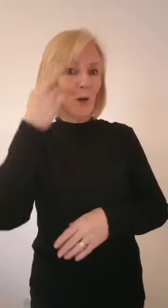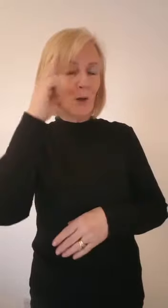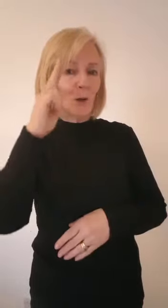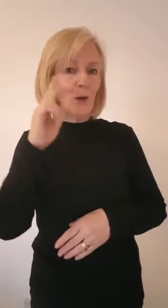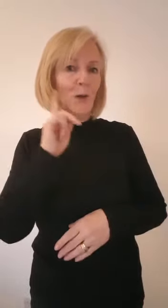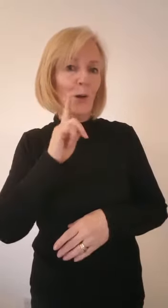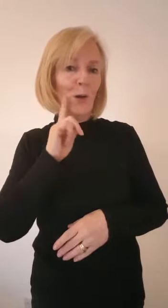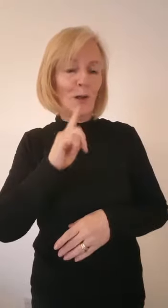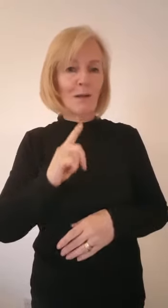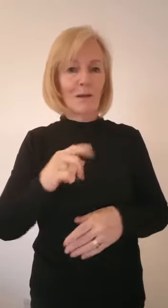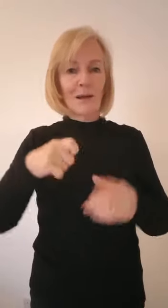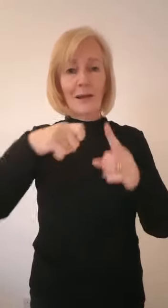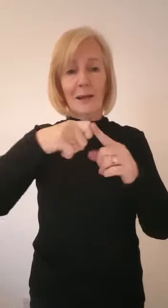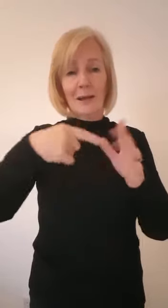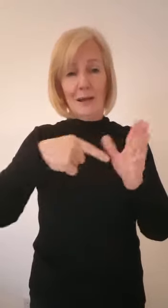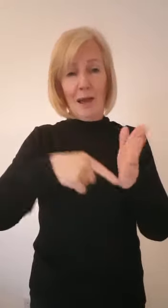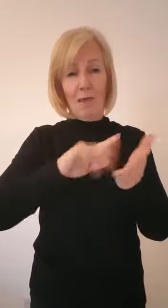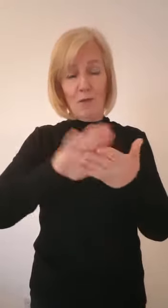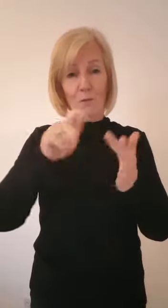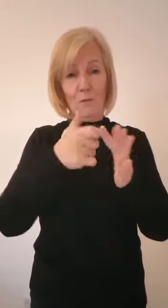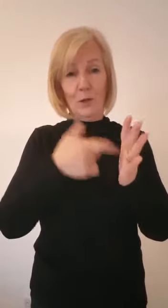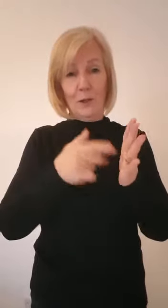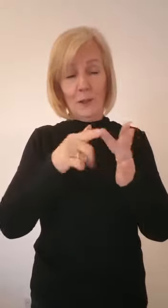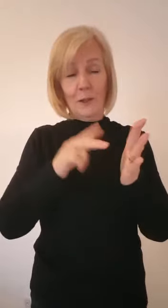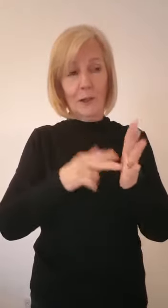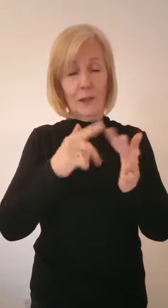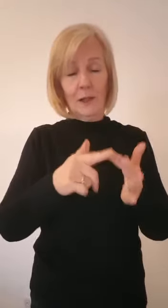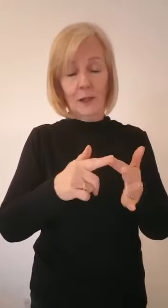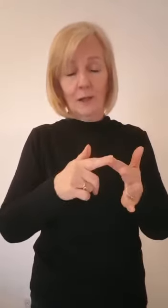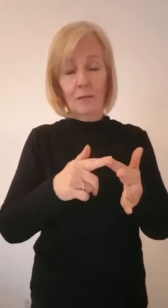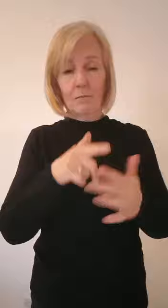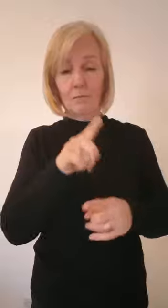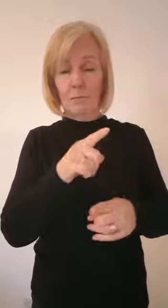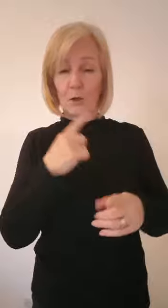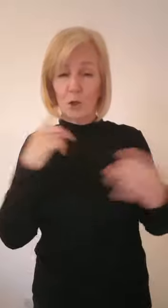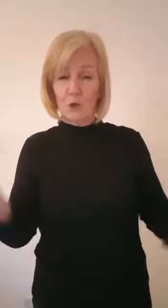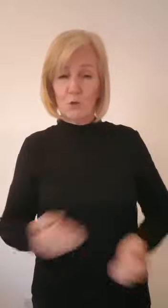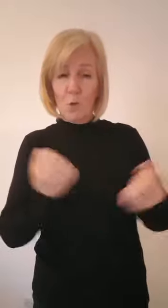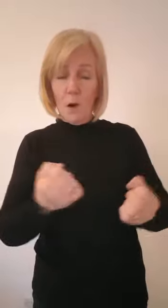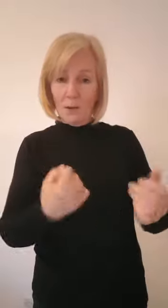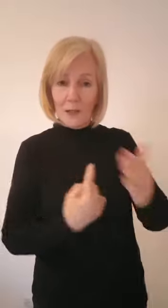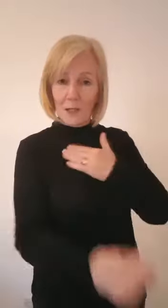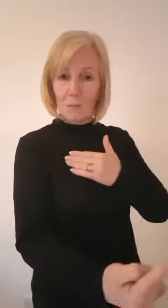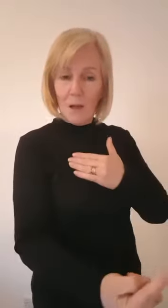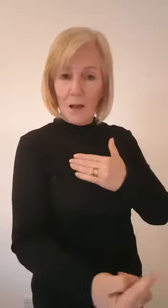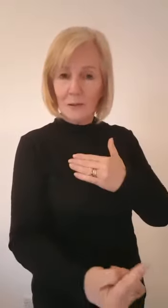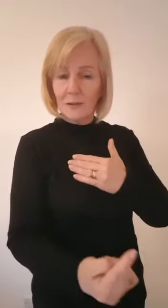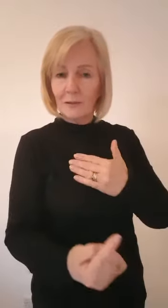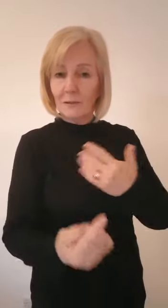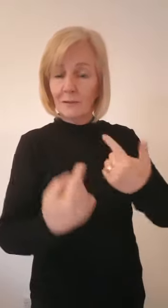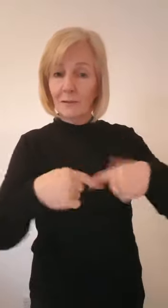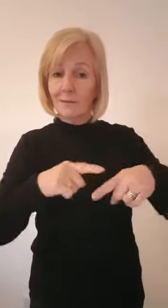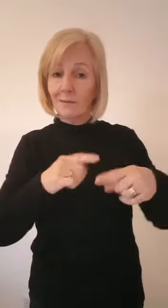strong and is dependent. So you'll have to come and see whether he wins her heart.